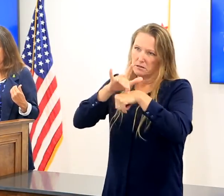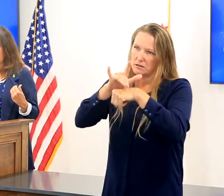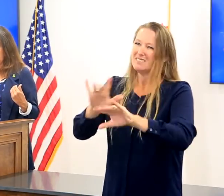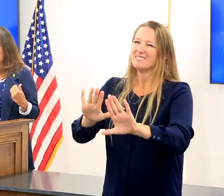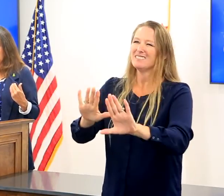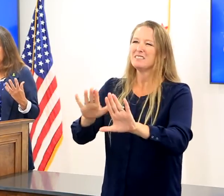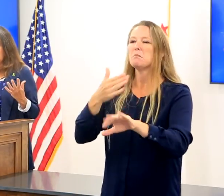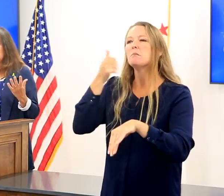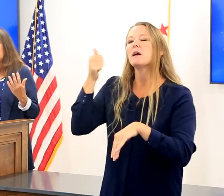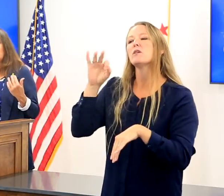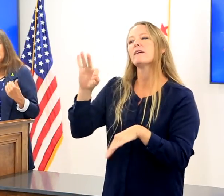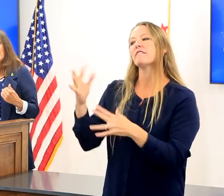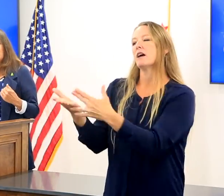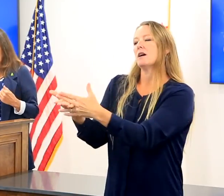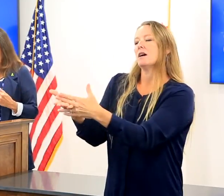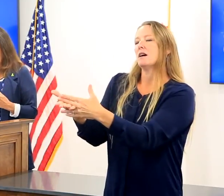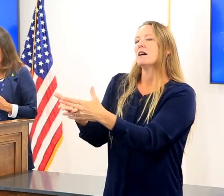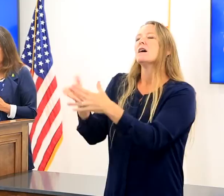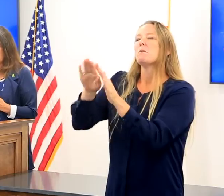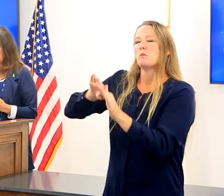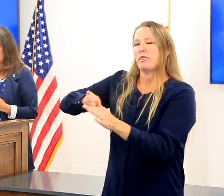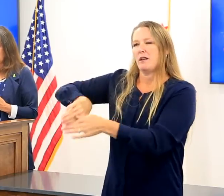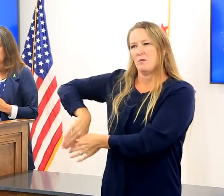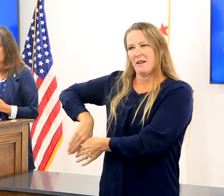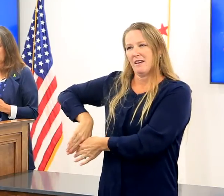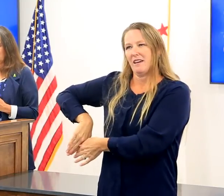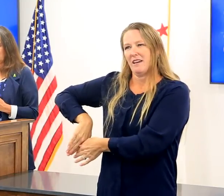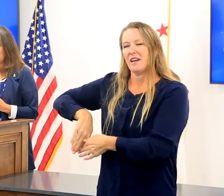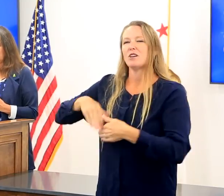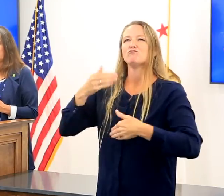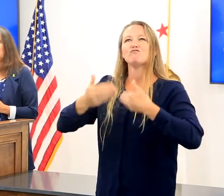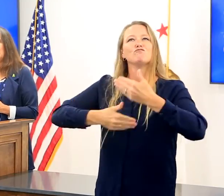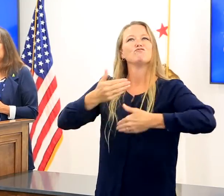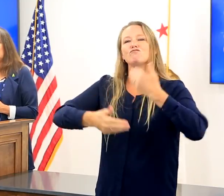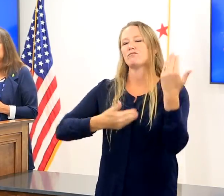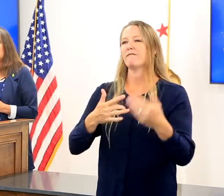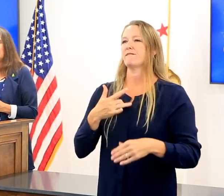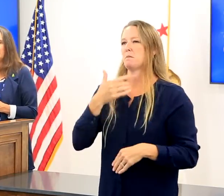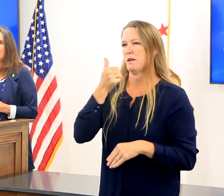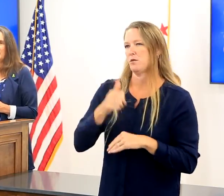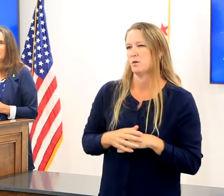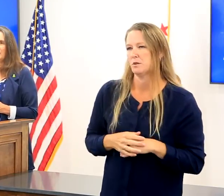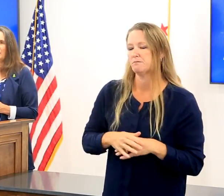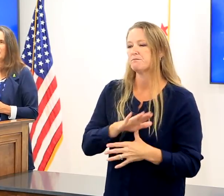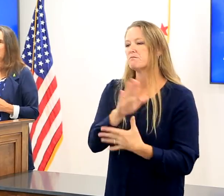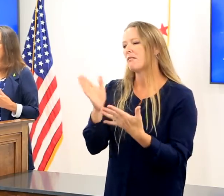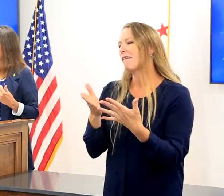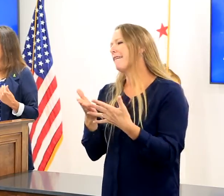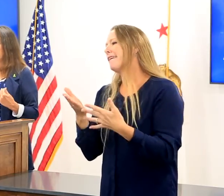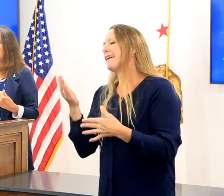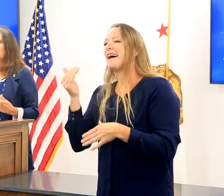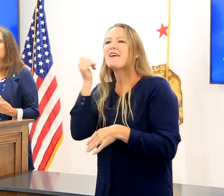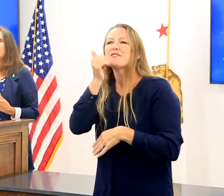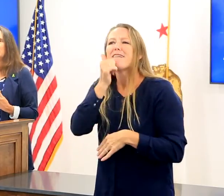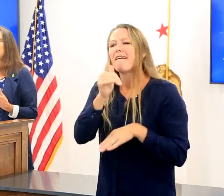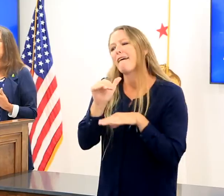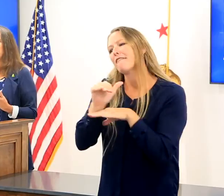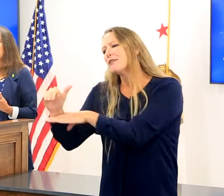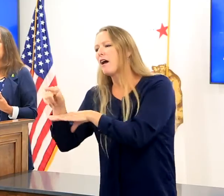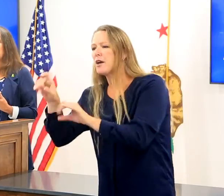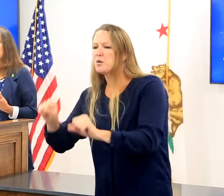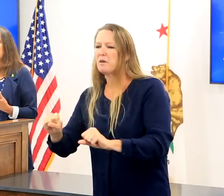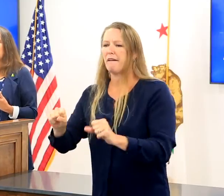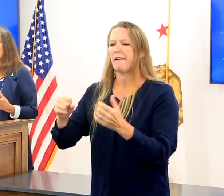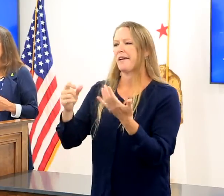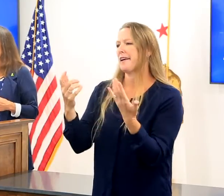day. You can create a calming daily or nightly routine by reading, meditating, sitting and doing some